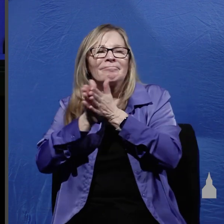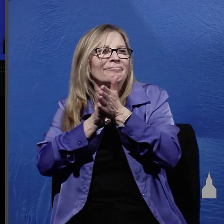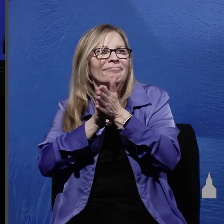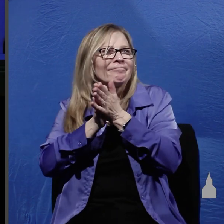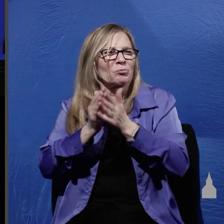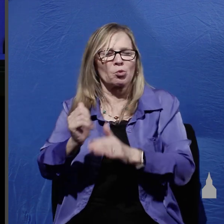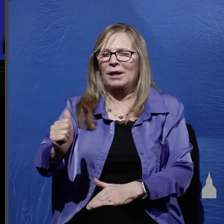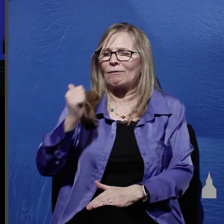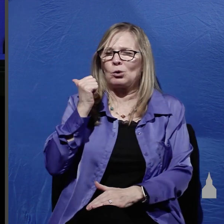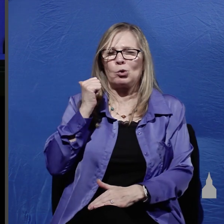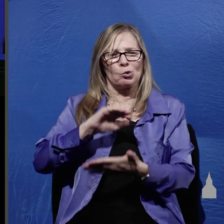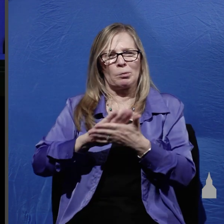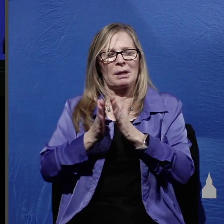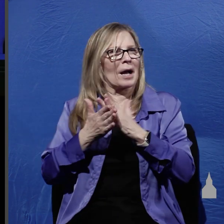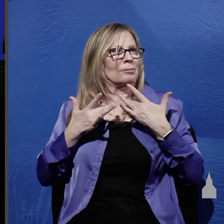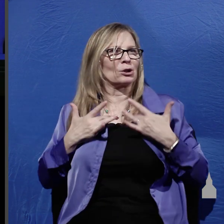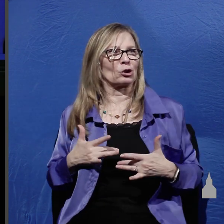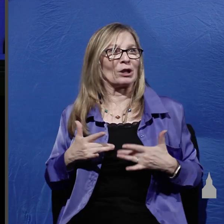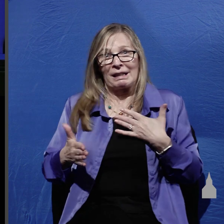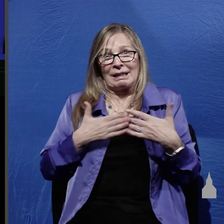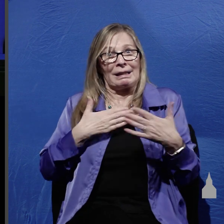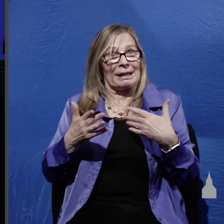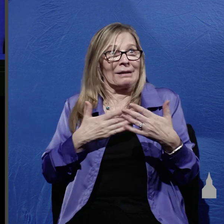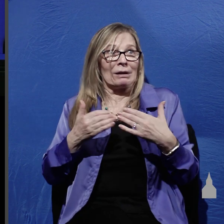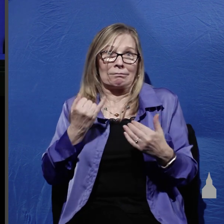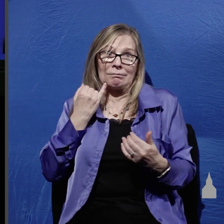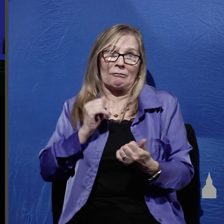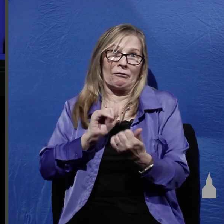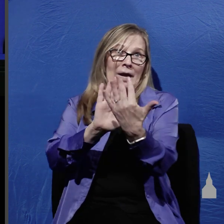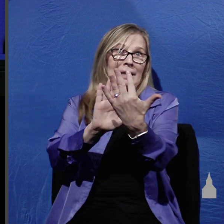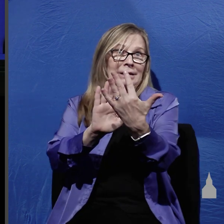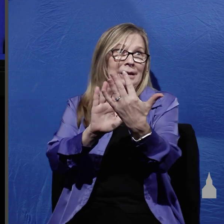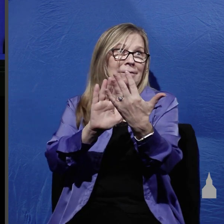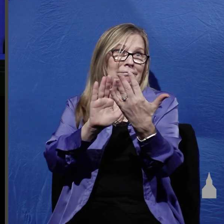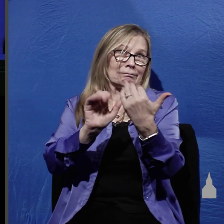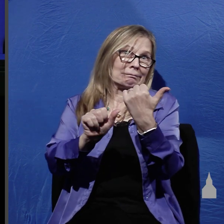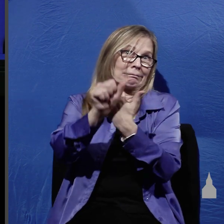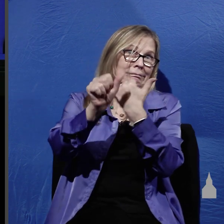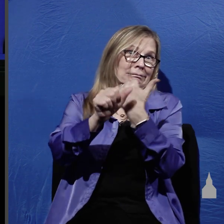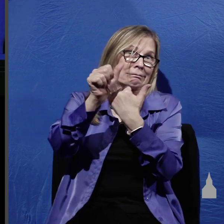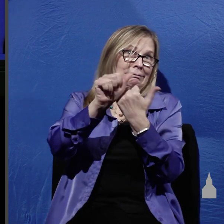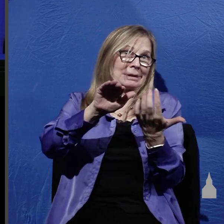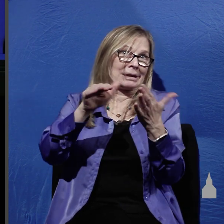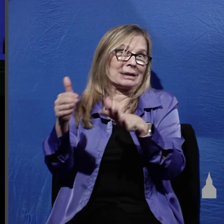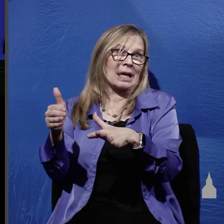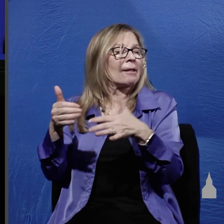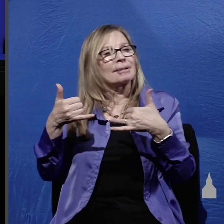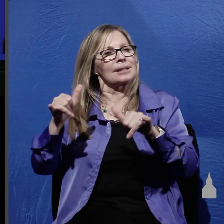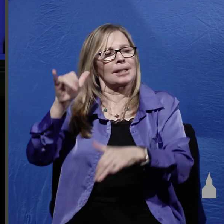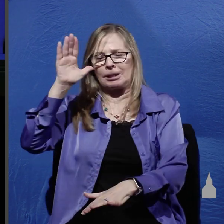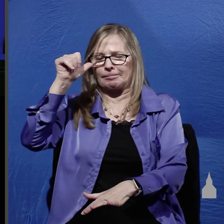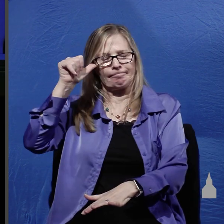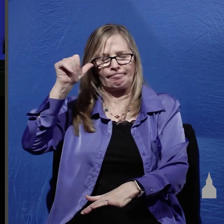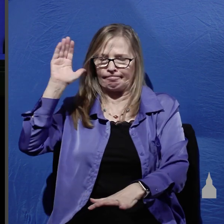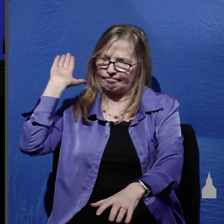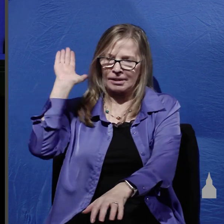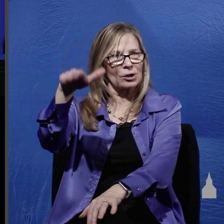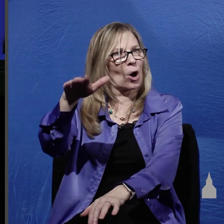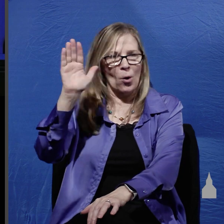discouraged even when facing the possibility of death they forged on and far from feeling alone and abandoned by